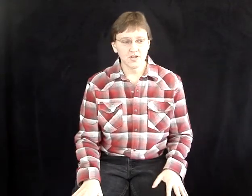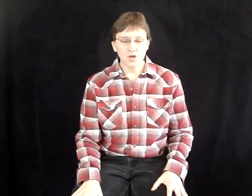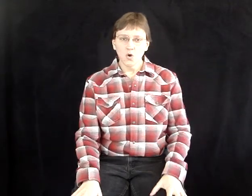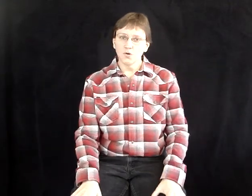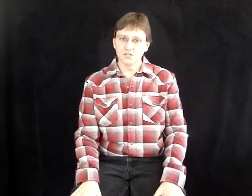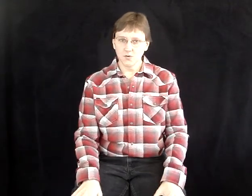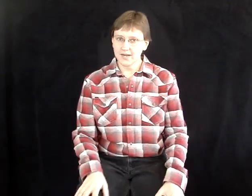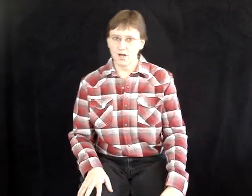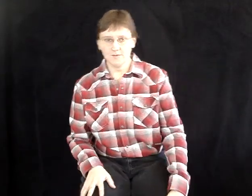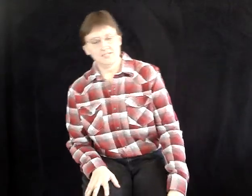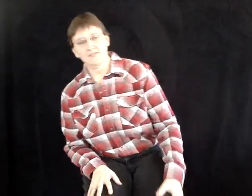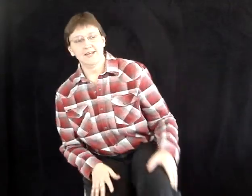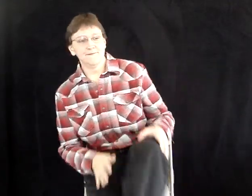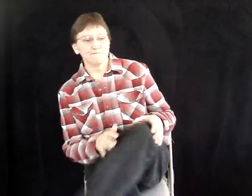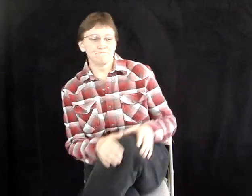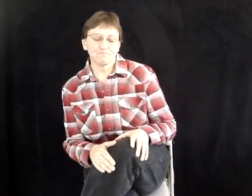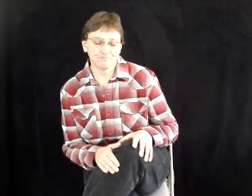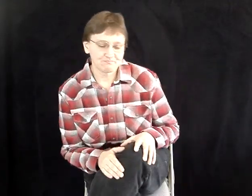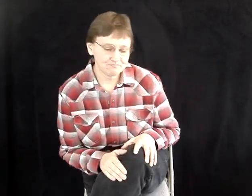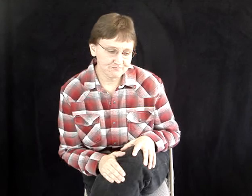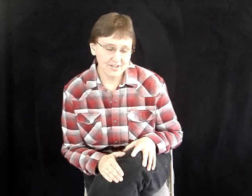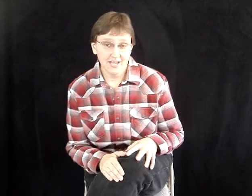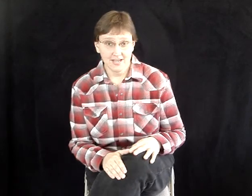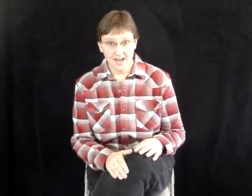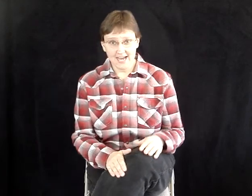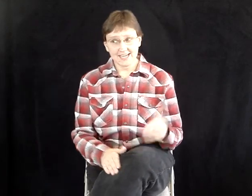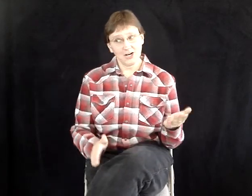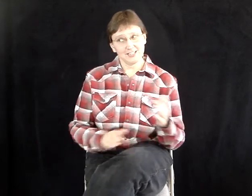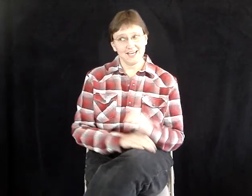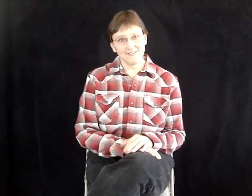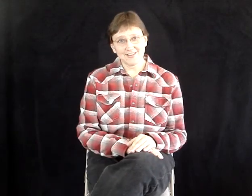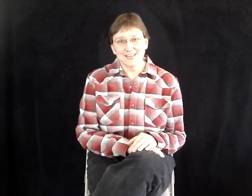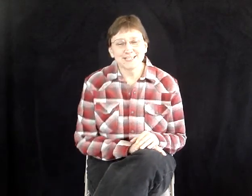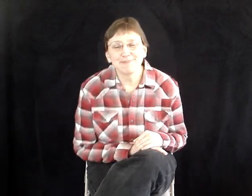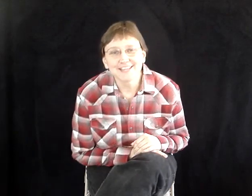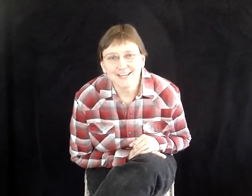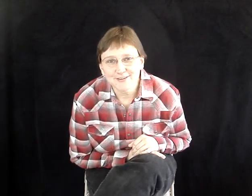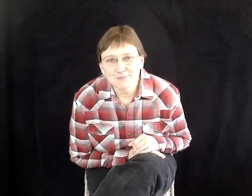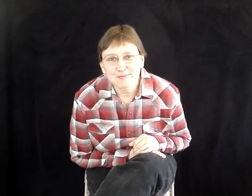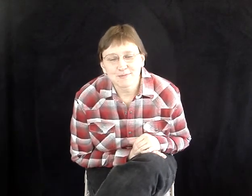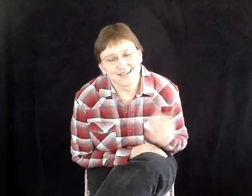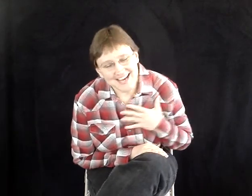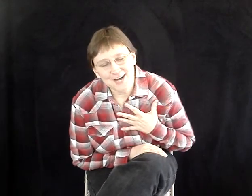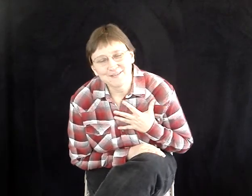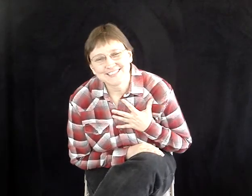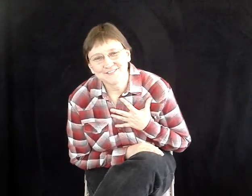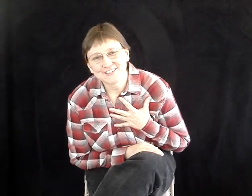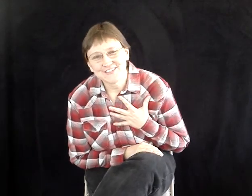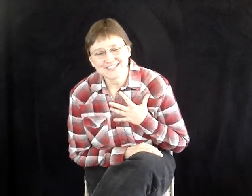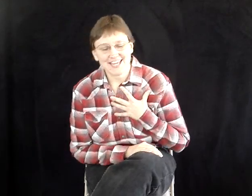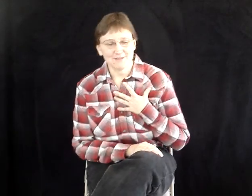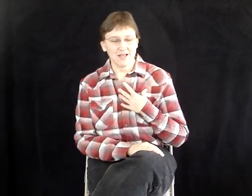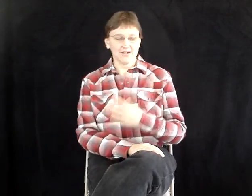which is what I call myself now. I get called a lot of other things by a lot of other people, but I call myself an investigative blogger.